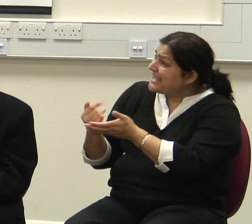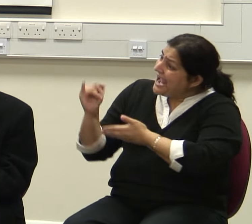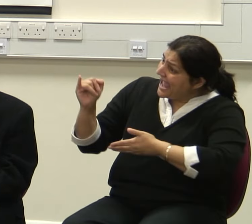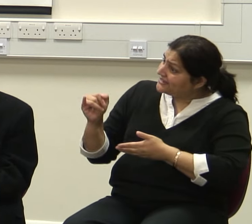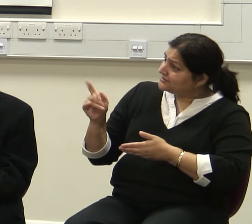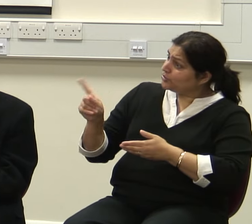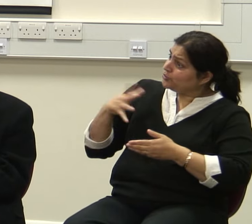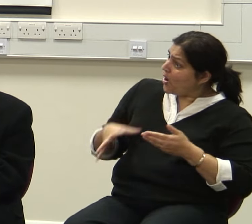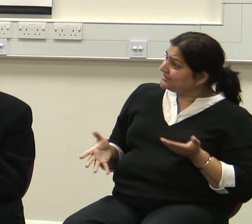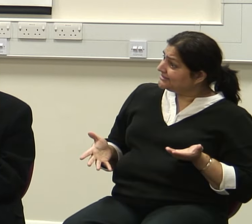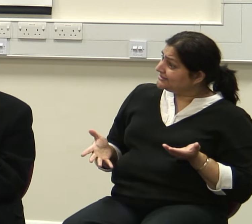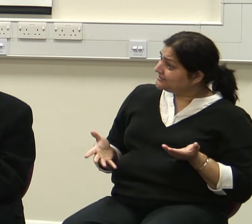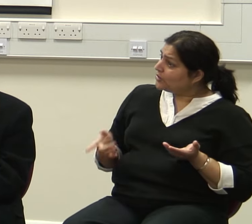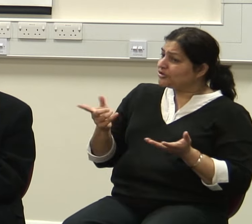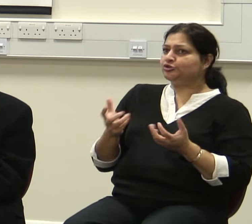was done.